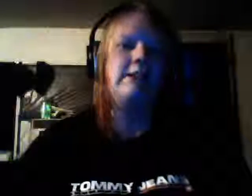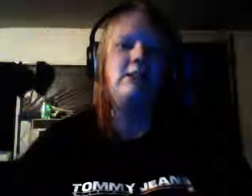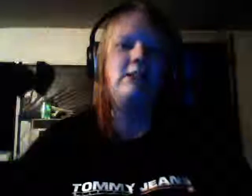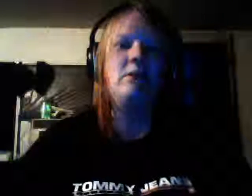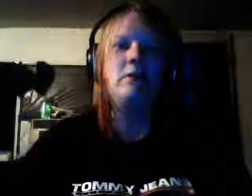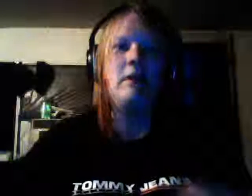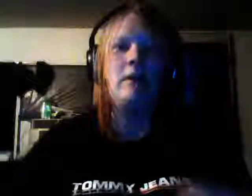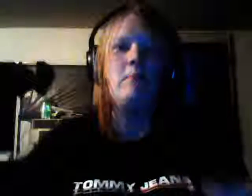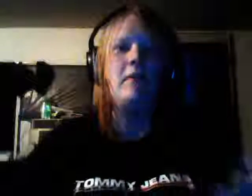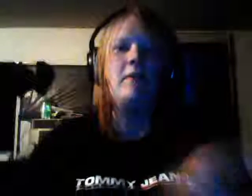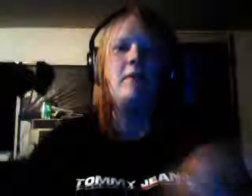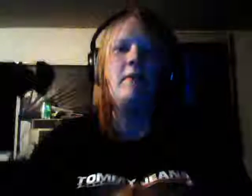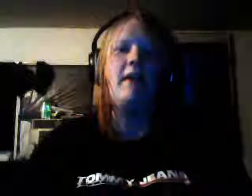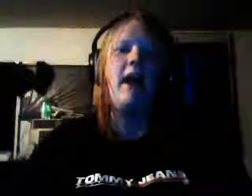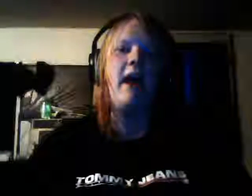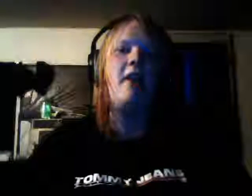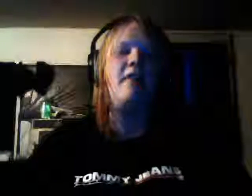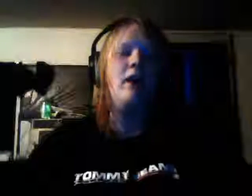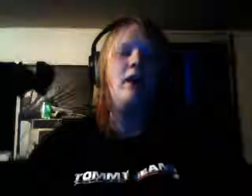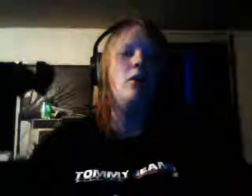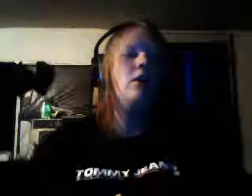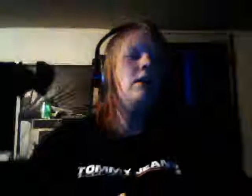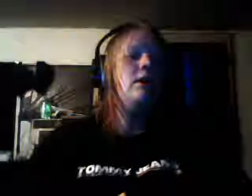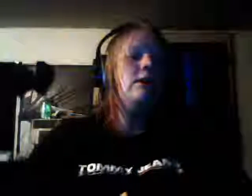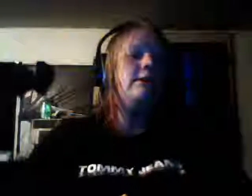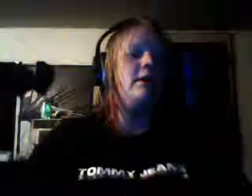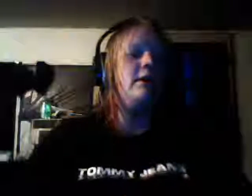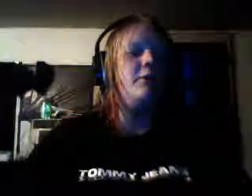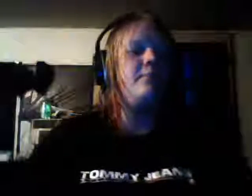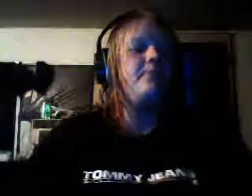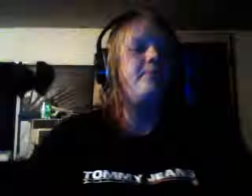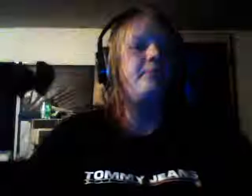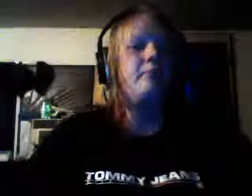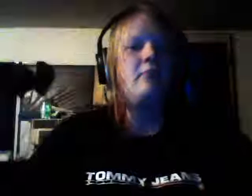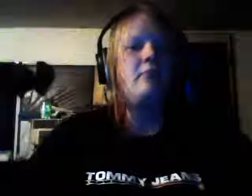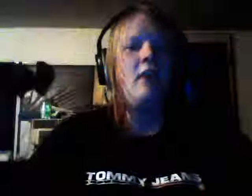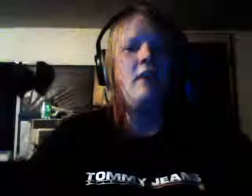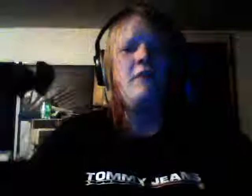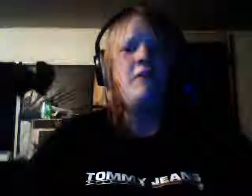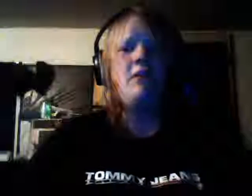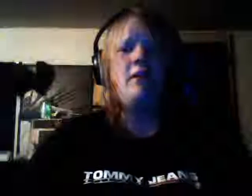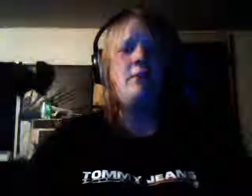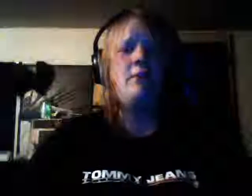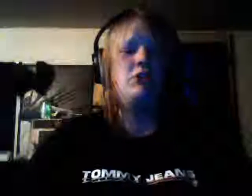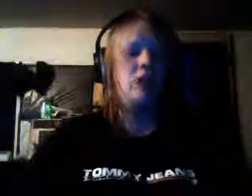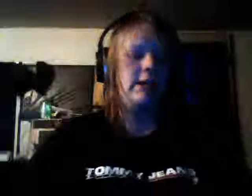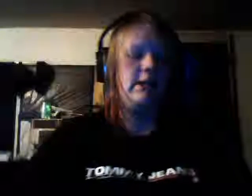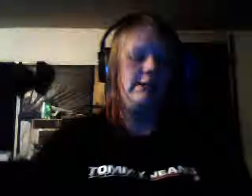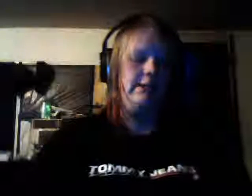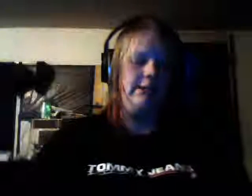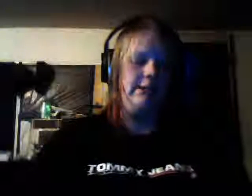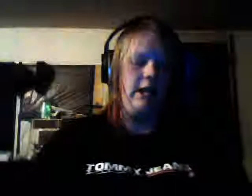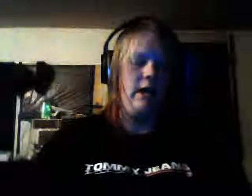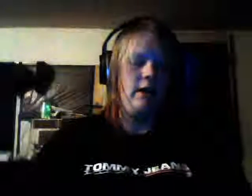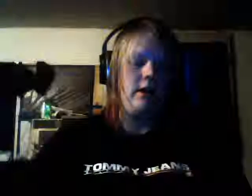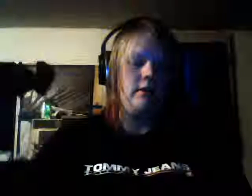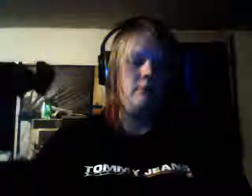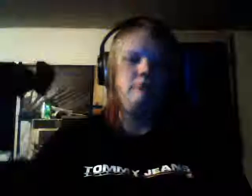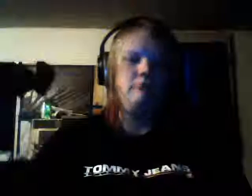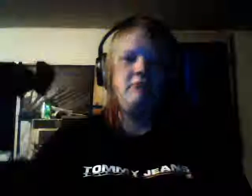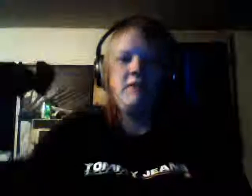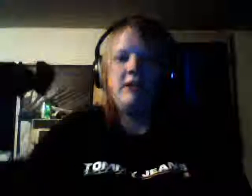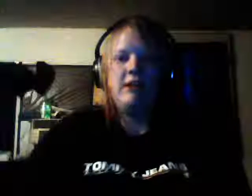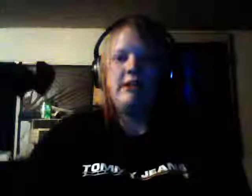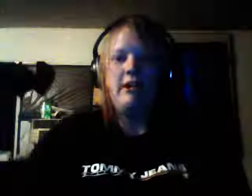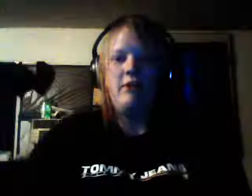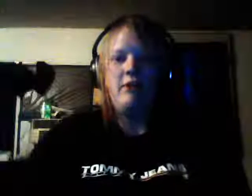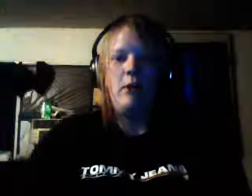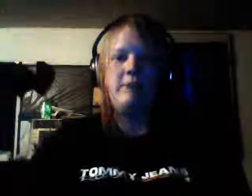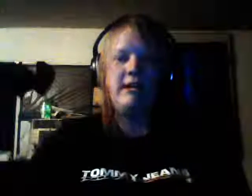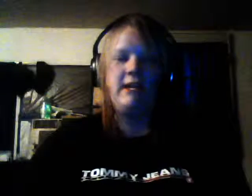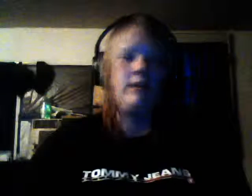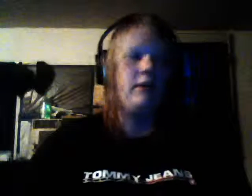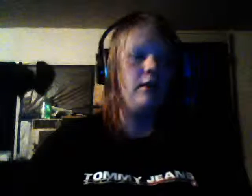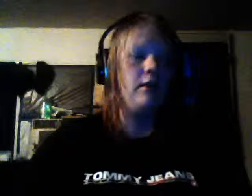like month month and a half now so I figured I would just give you guys like a little update let you know